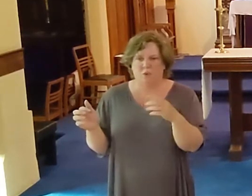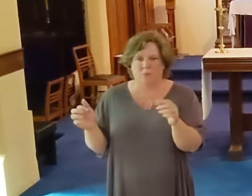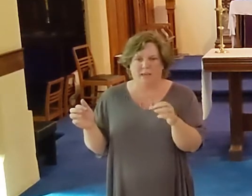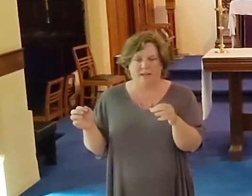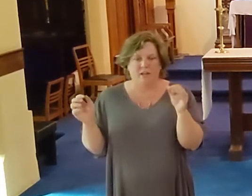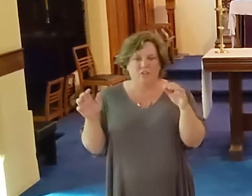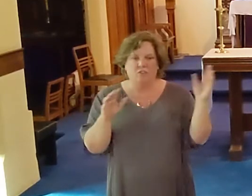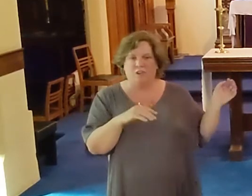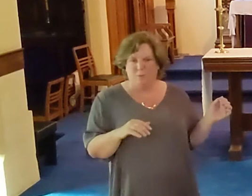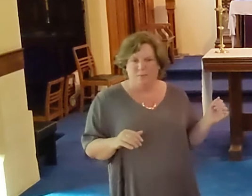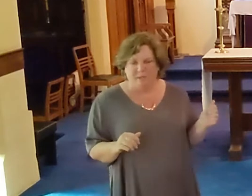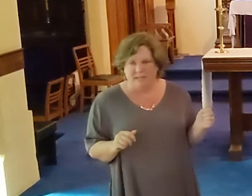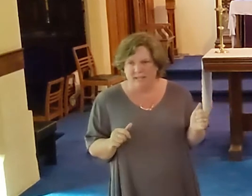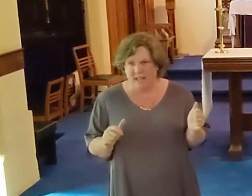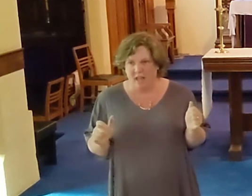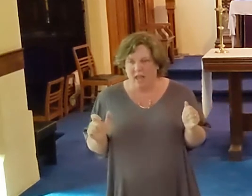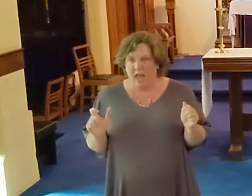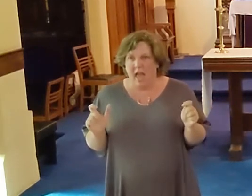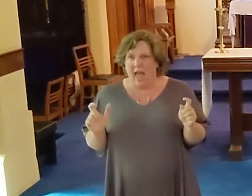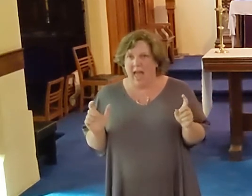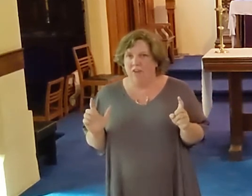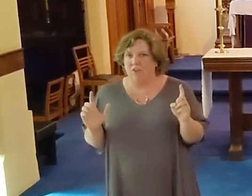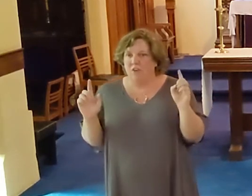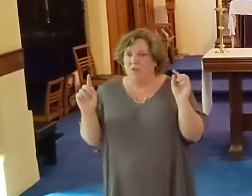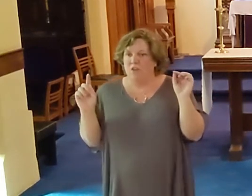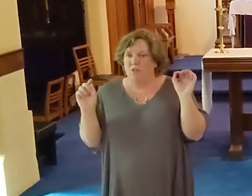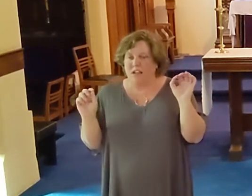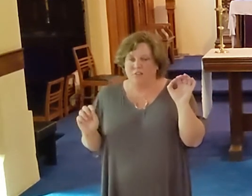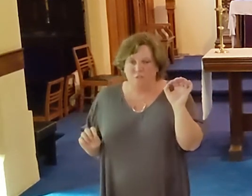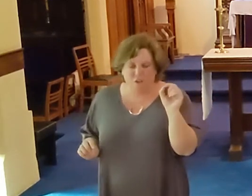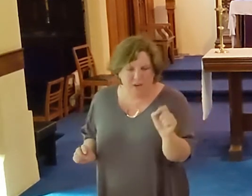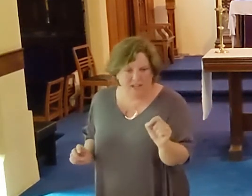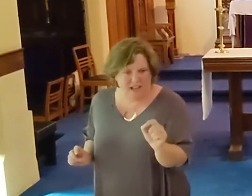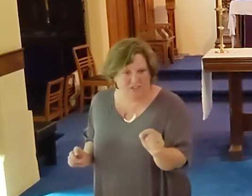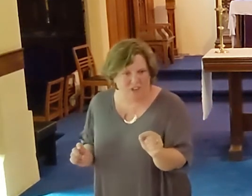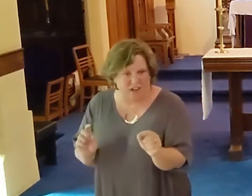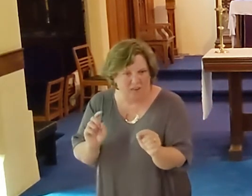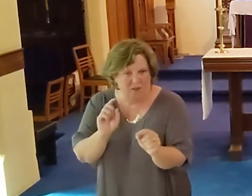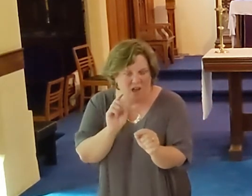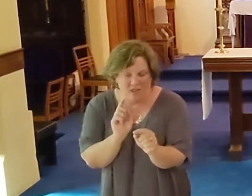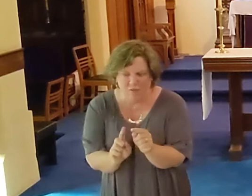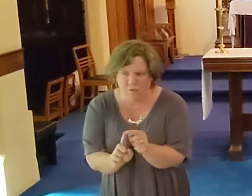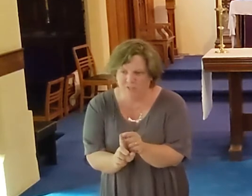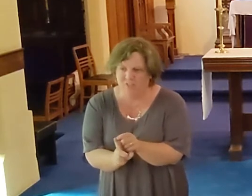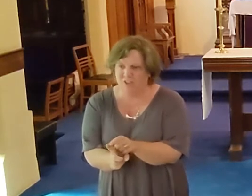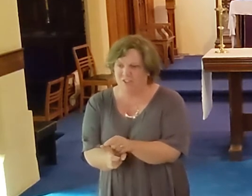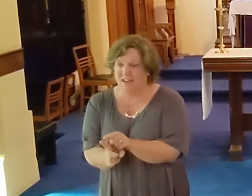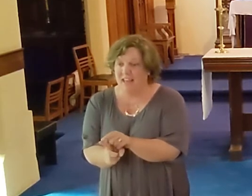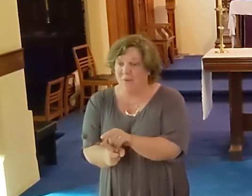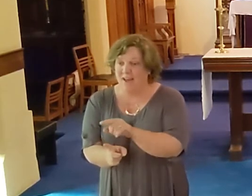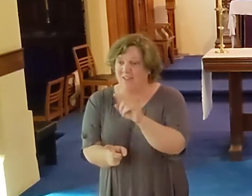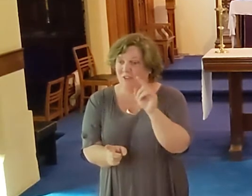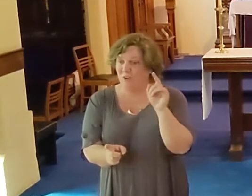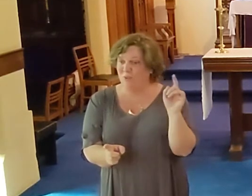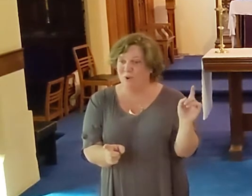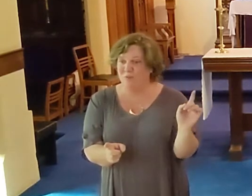have time to talk about it. Just follow me when we get there. And that's the very last time I've ever been certain